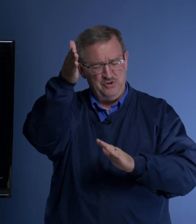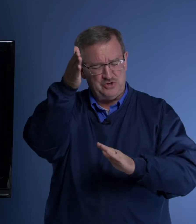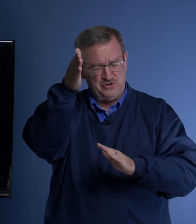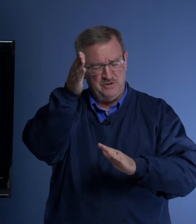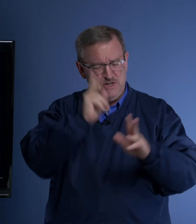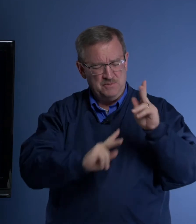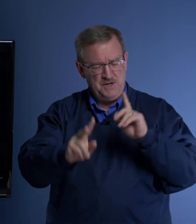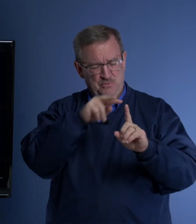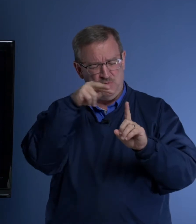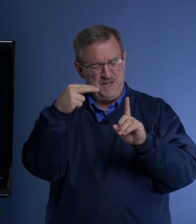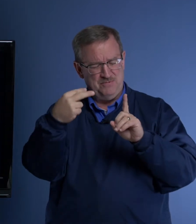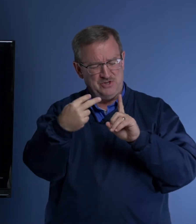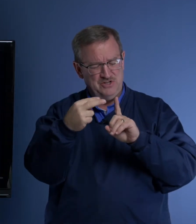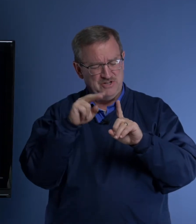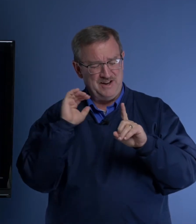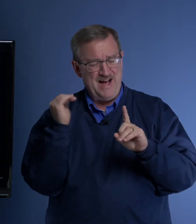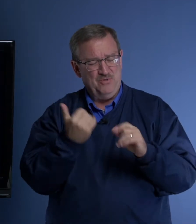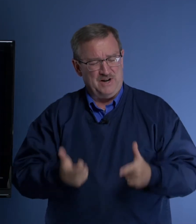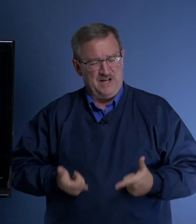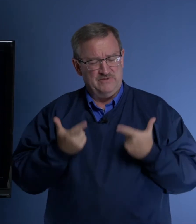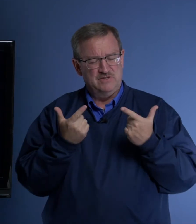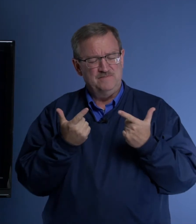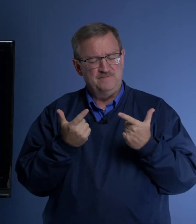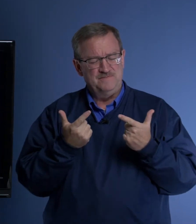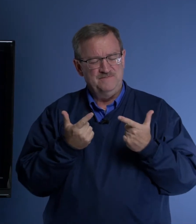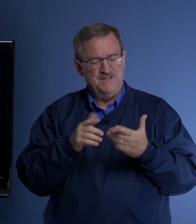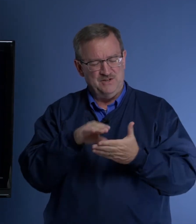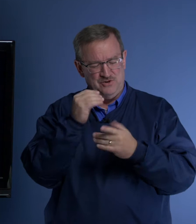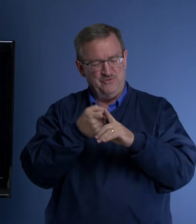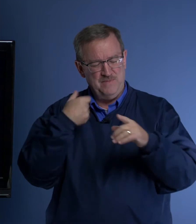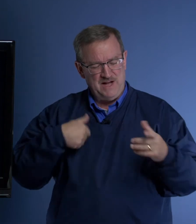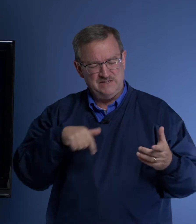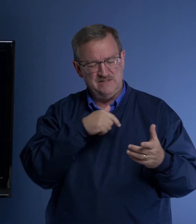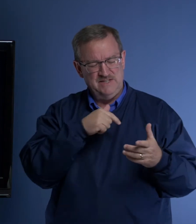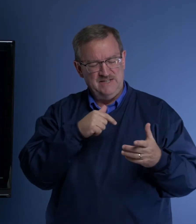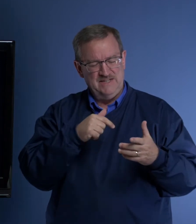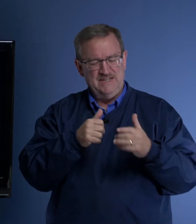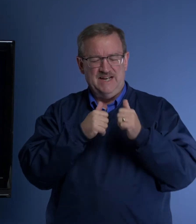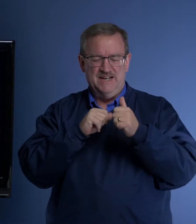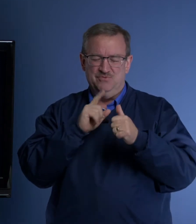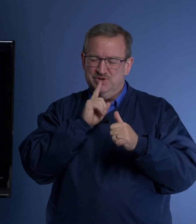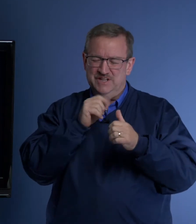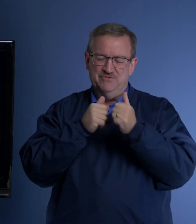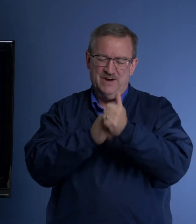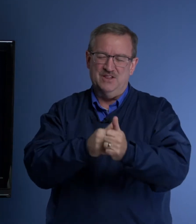future, people will be able to look at our lives, learn from us, and really follow